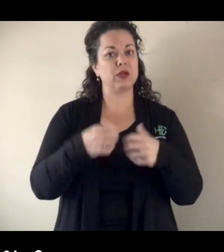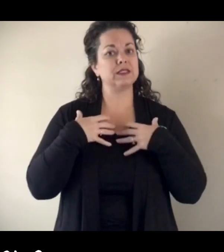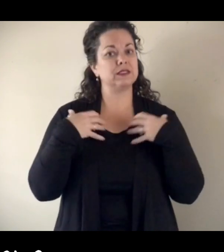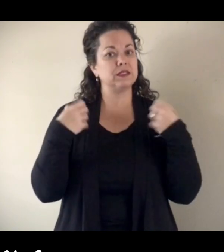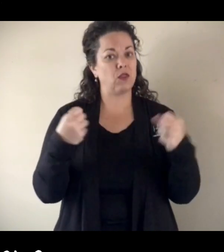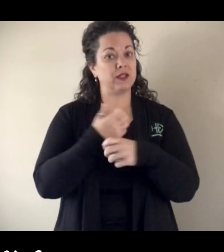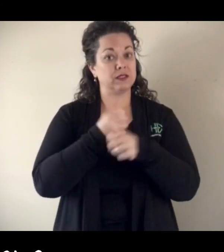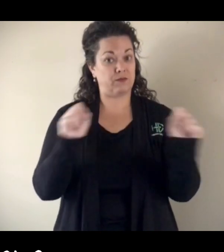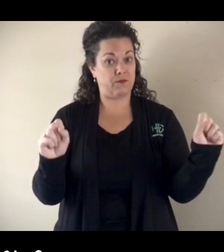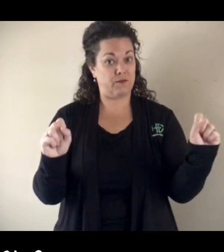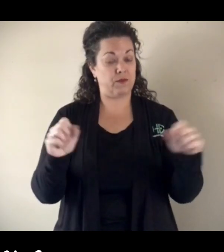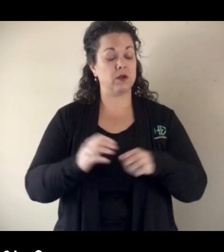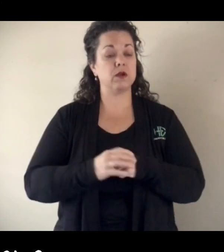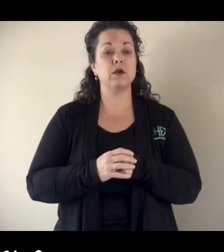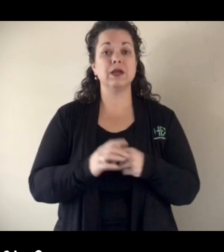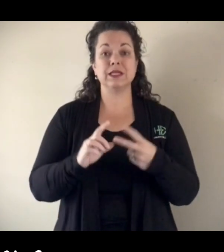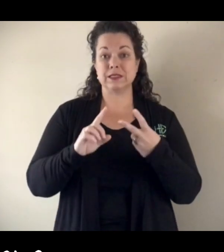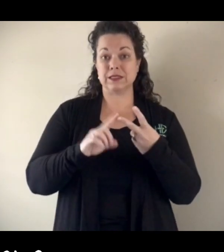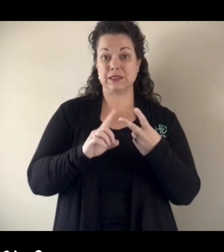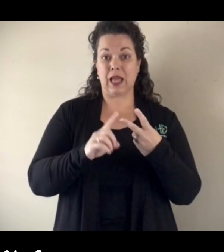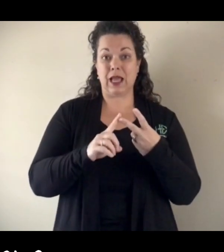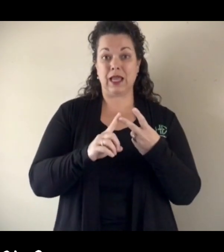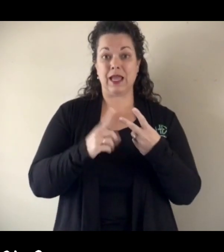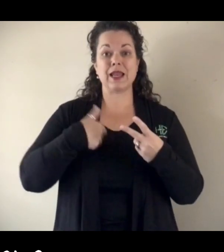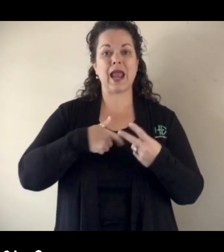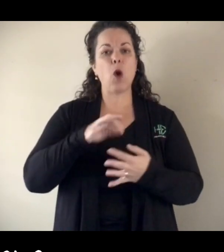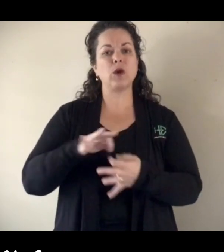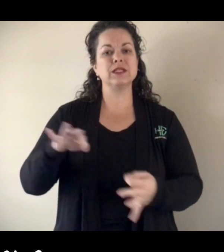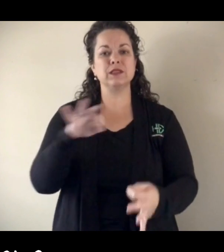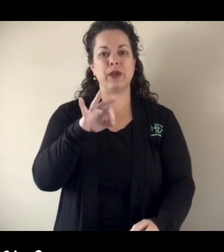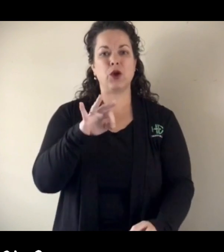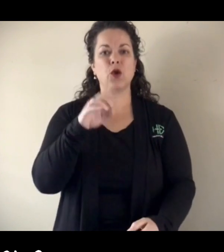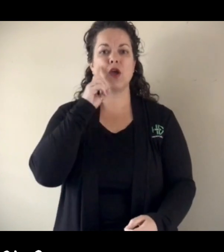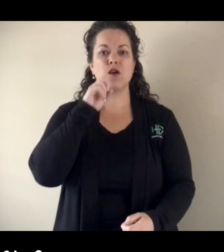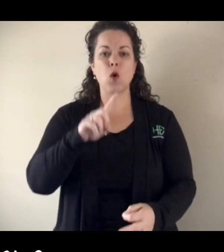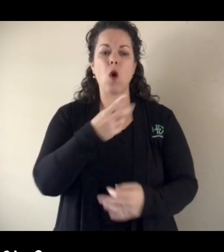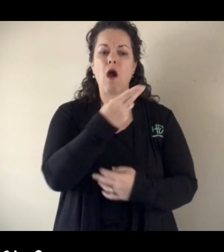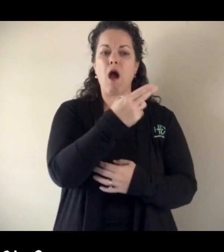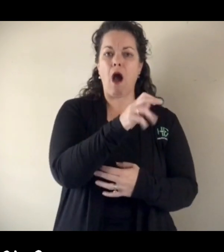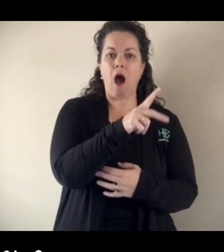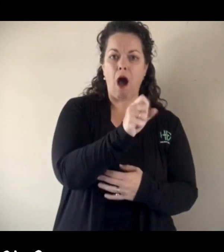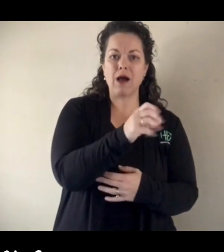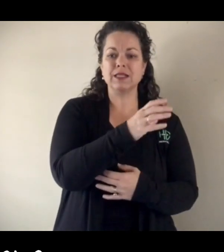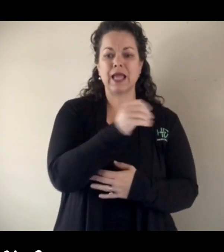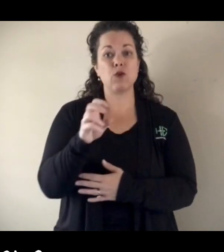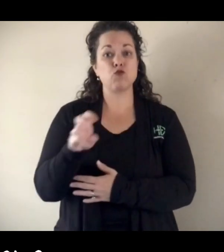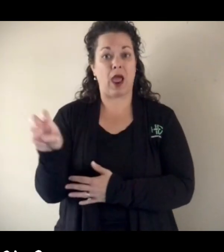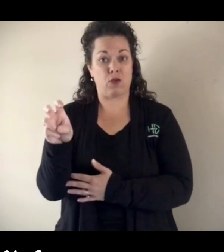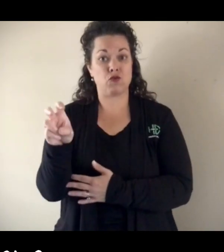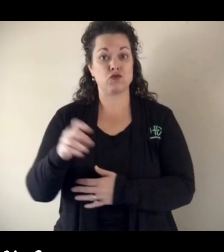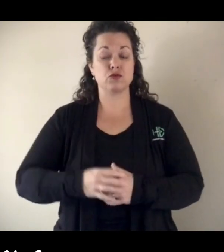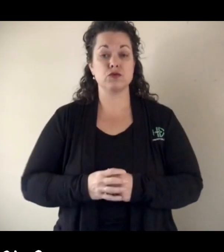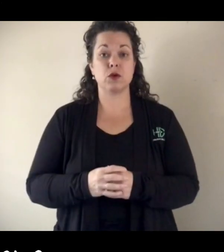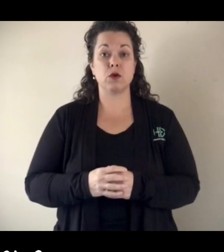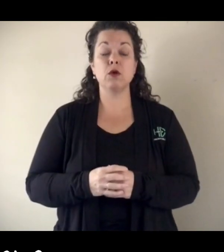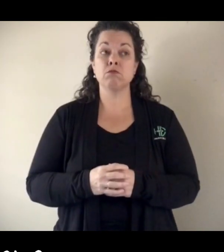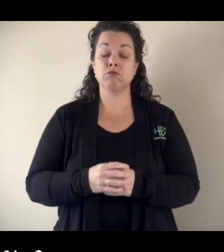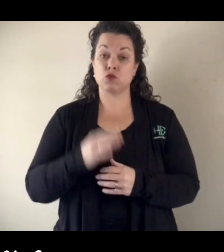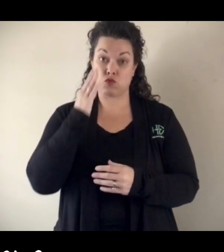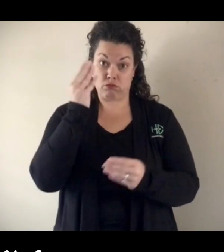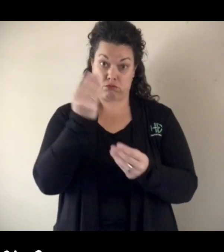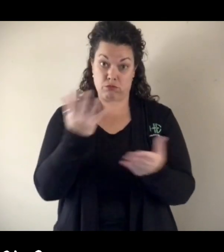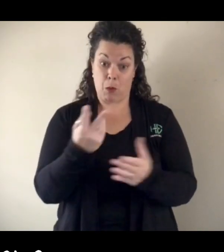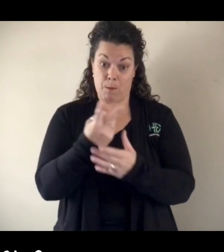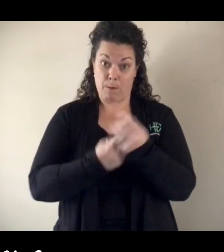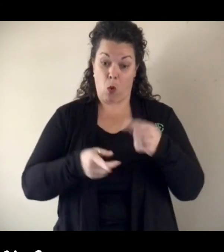Second, we want to keep the hawk and rattler spirit going. You know, the thing about the hawk and the